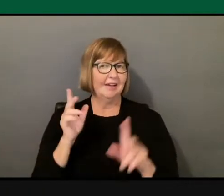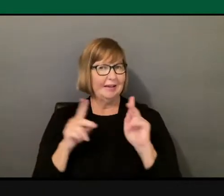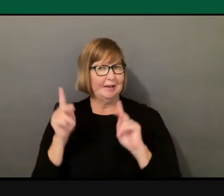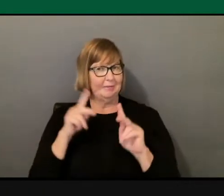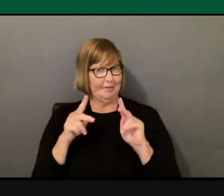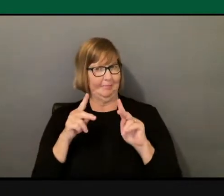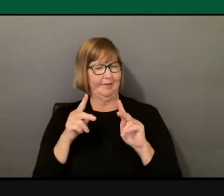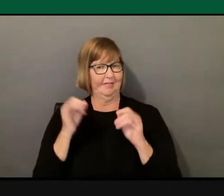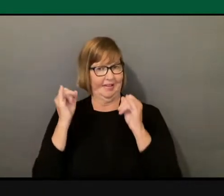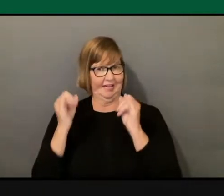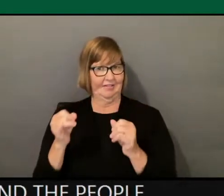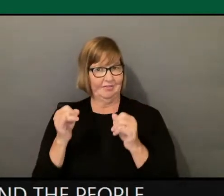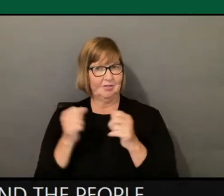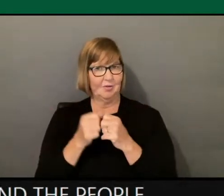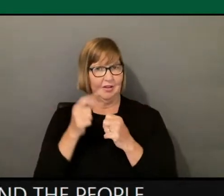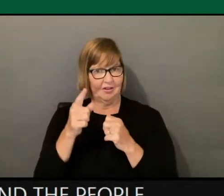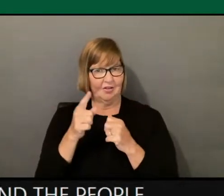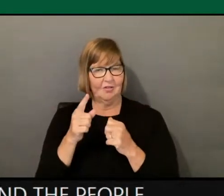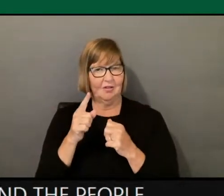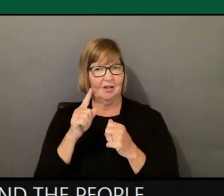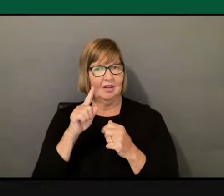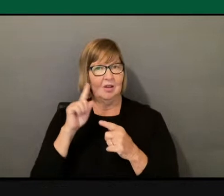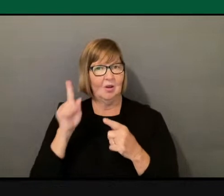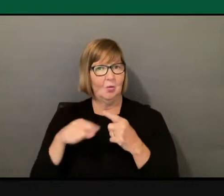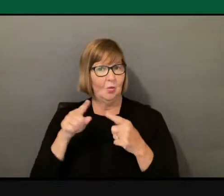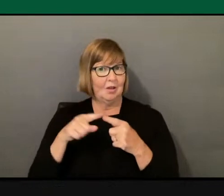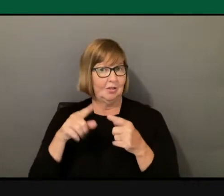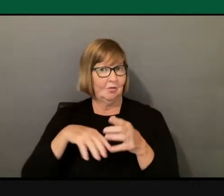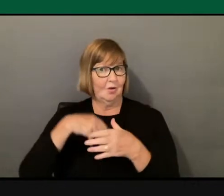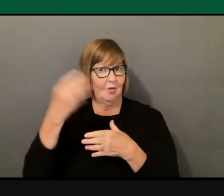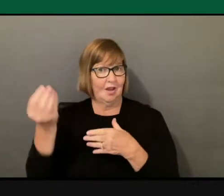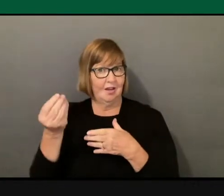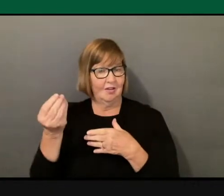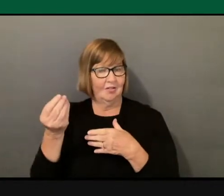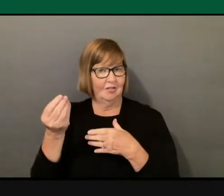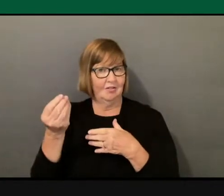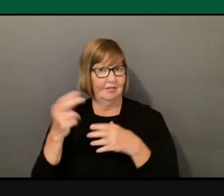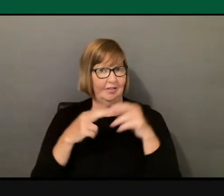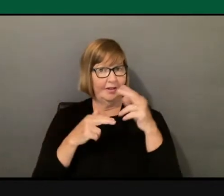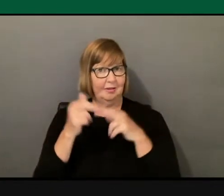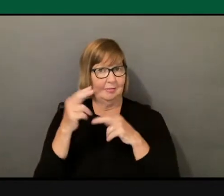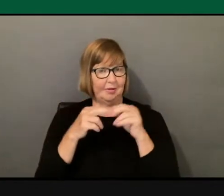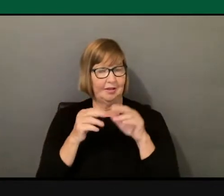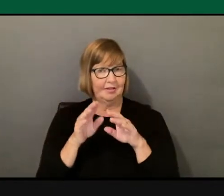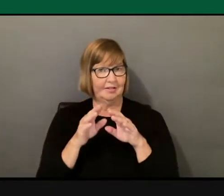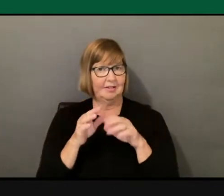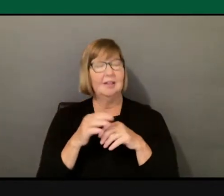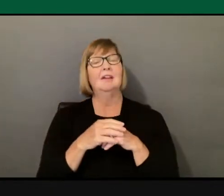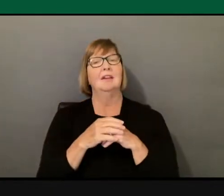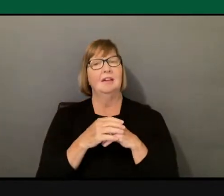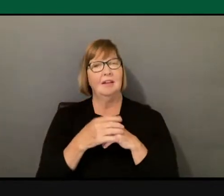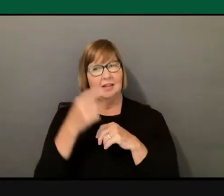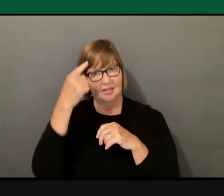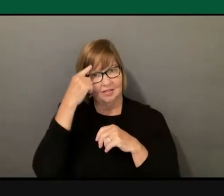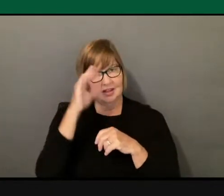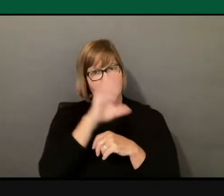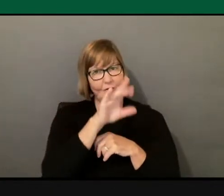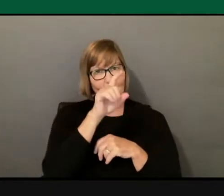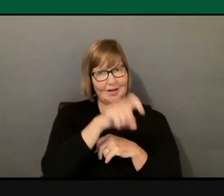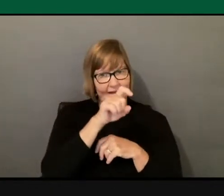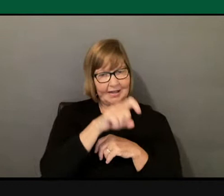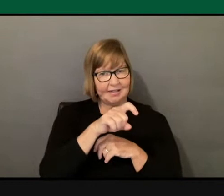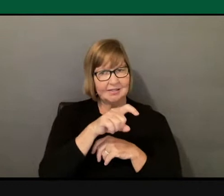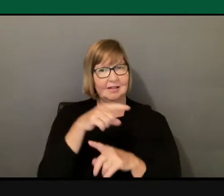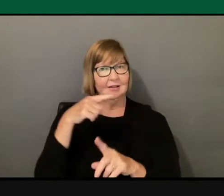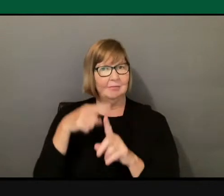time, when you step out of this door, attend to your needs, but also then listen and